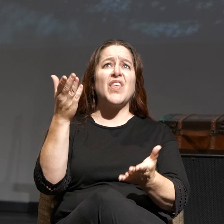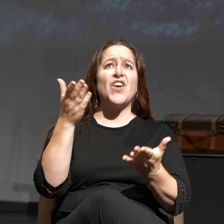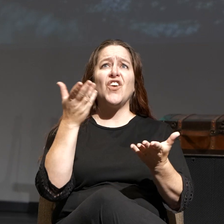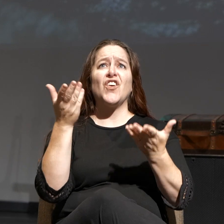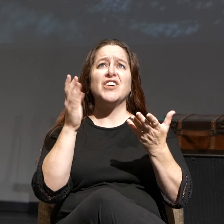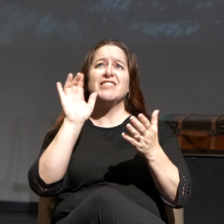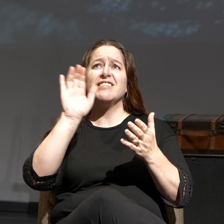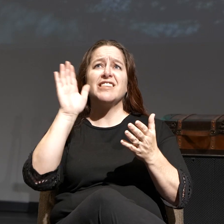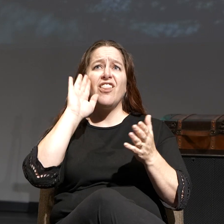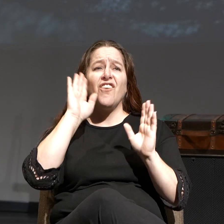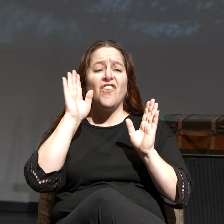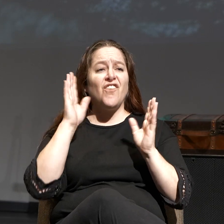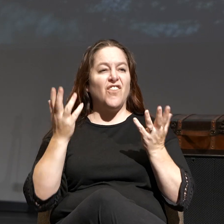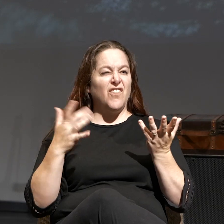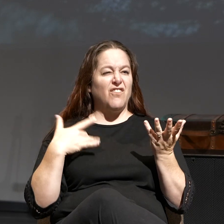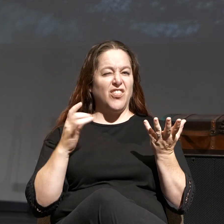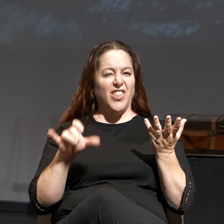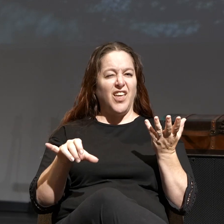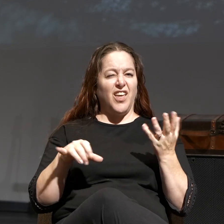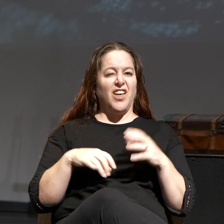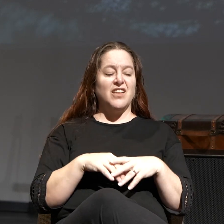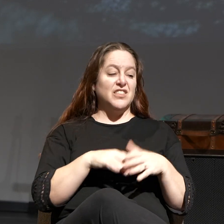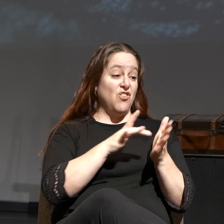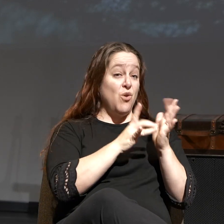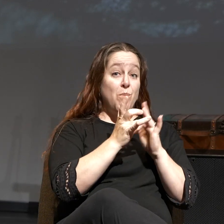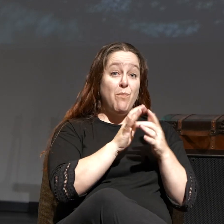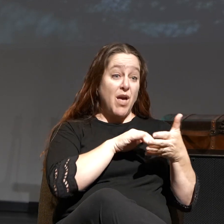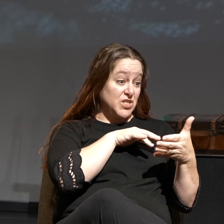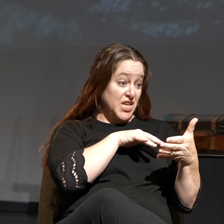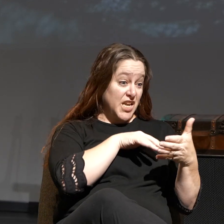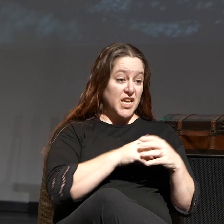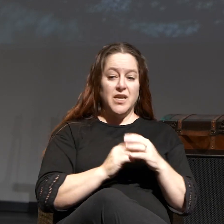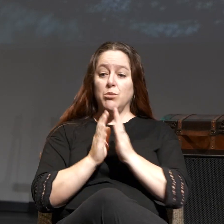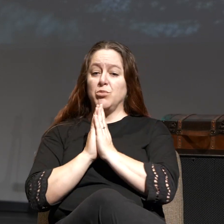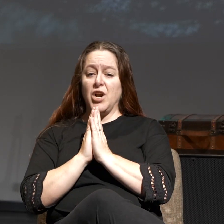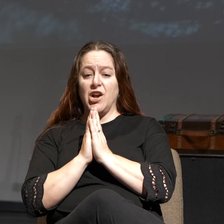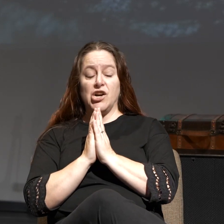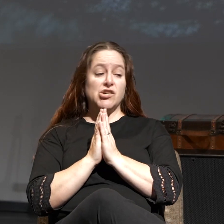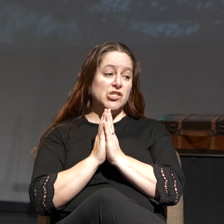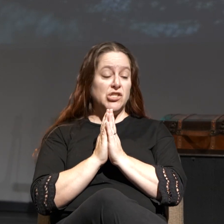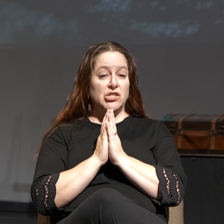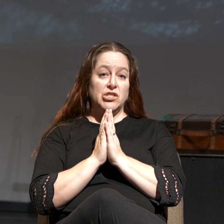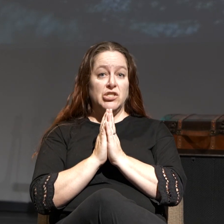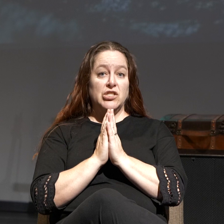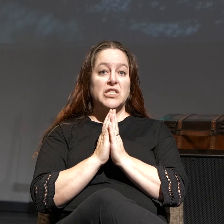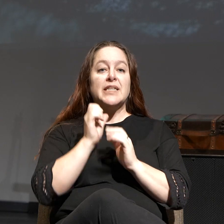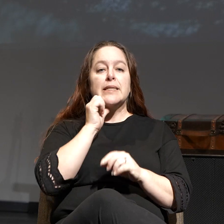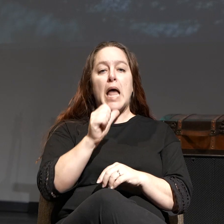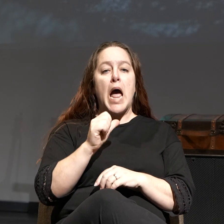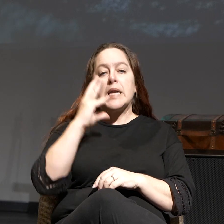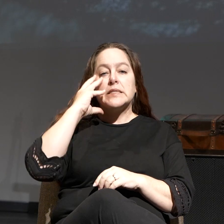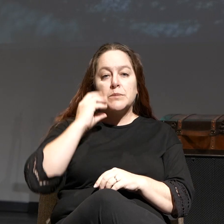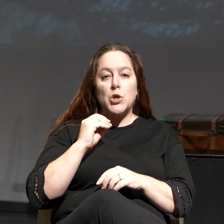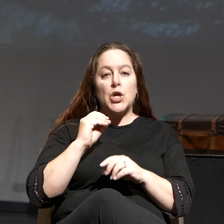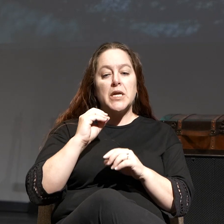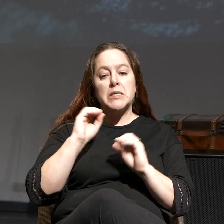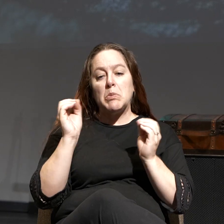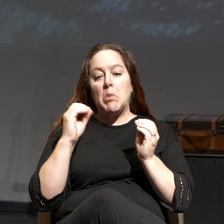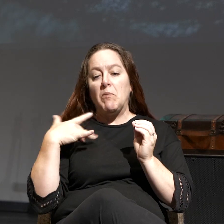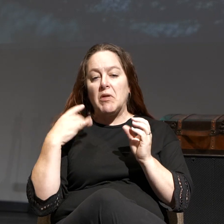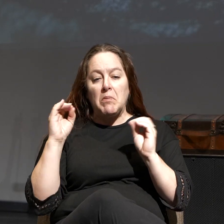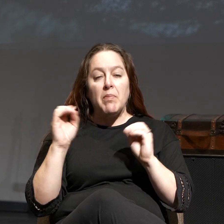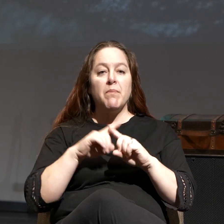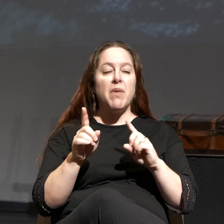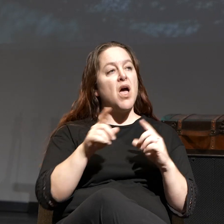And so we go from Bible study right into prayer, don't have much of an experience, just kind of check the box, go through the motions.